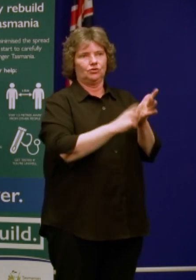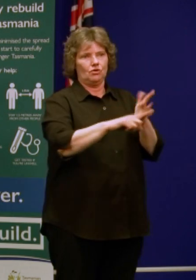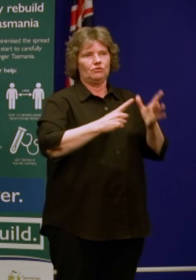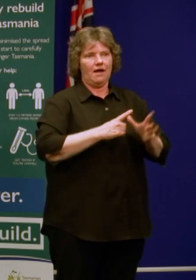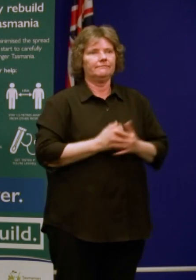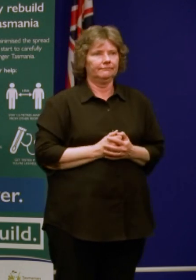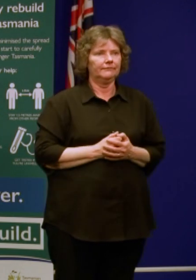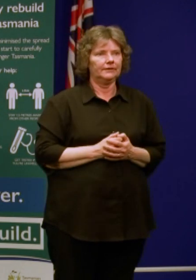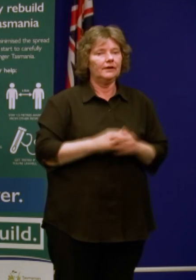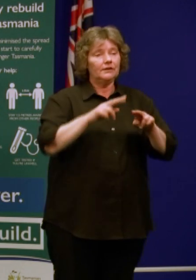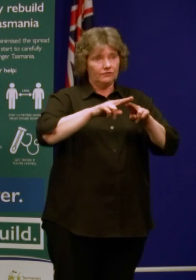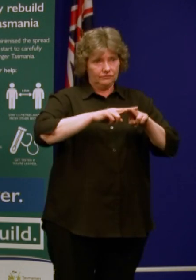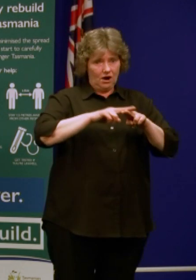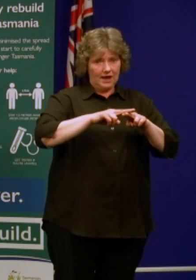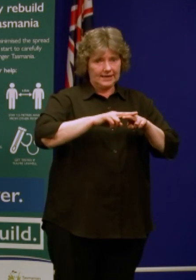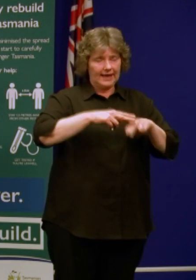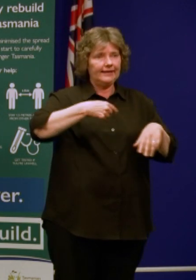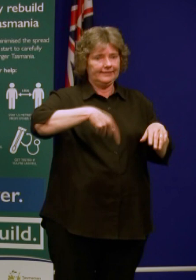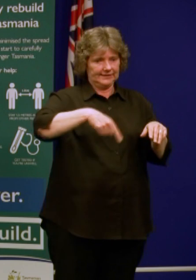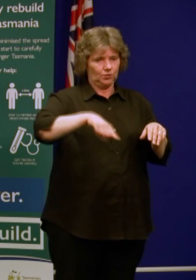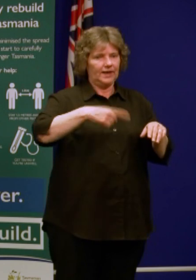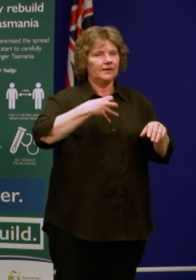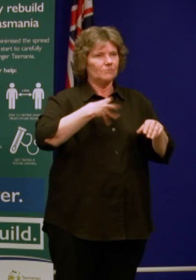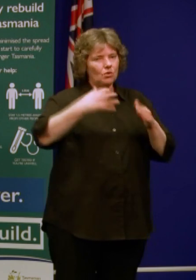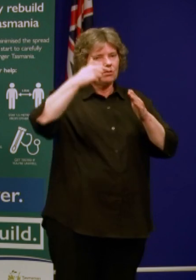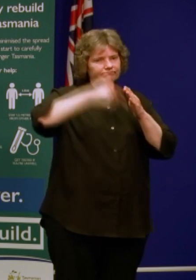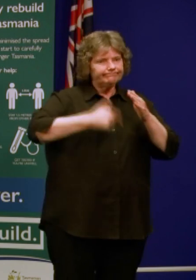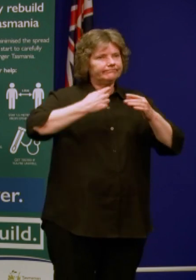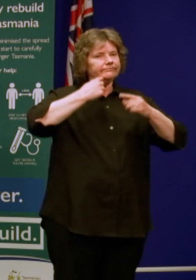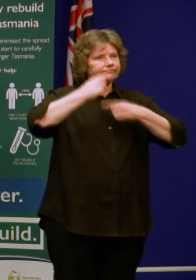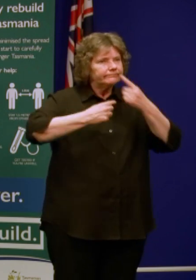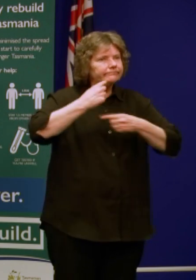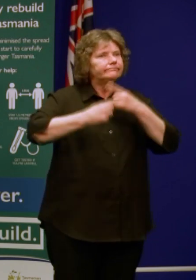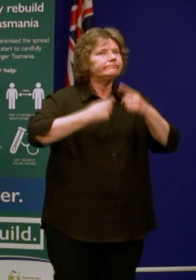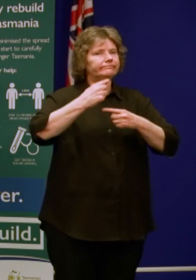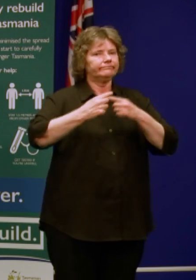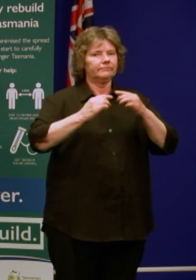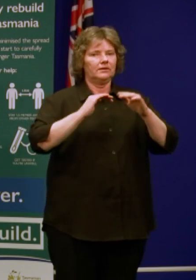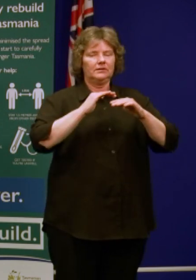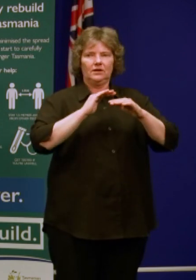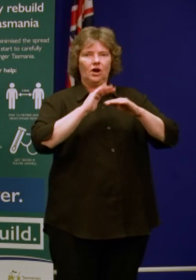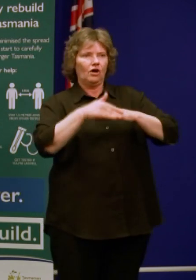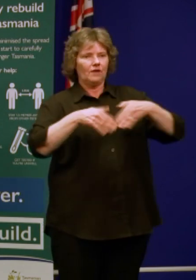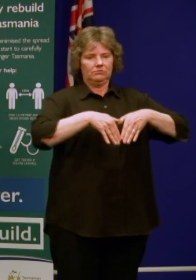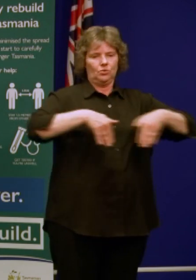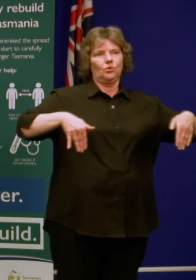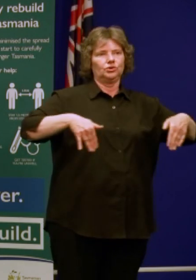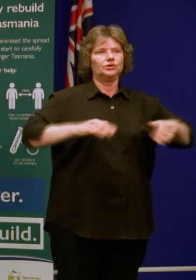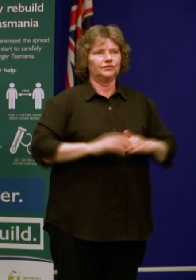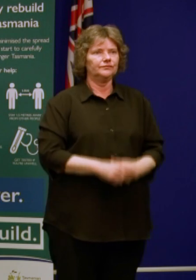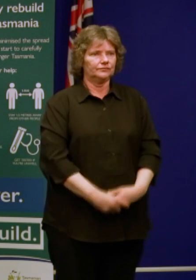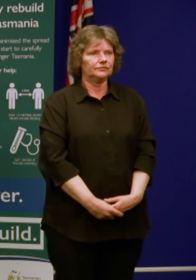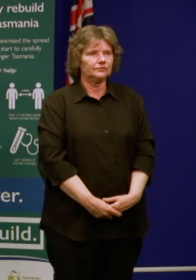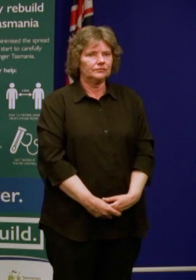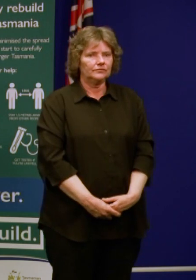Friday I'll provide a more detailed update in terms of our thinking in respect of our borders on that